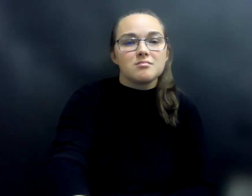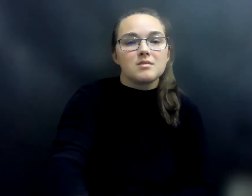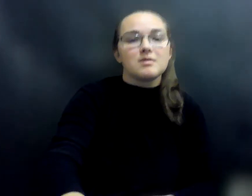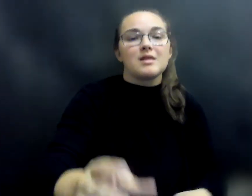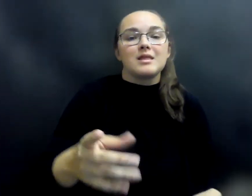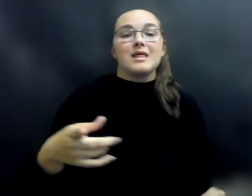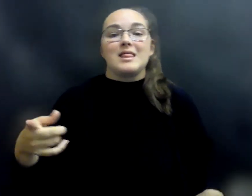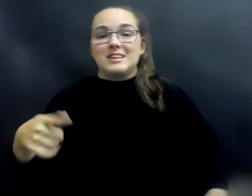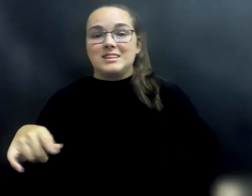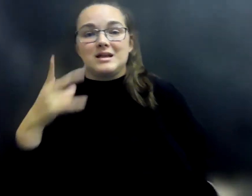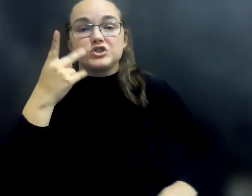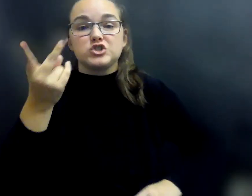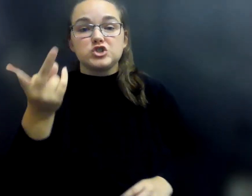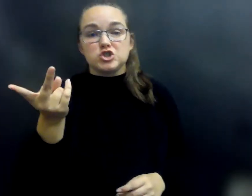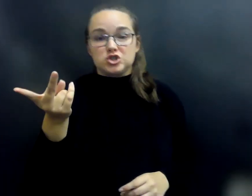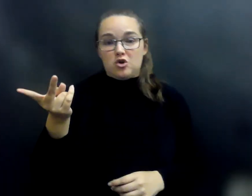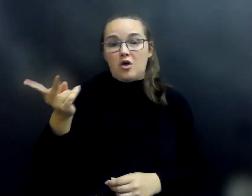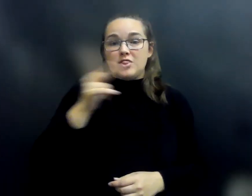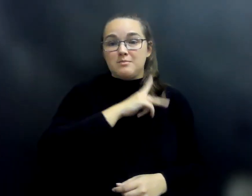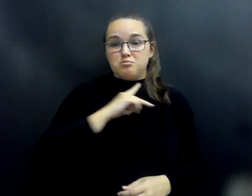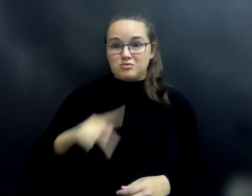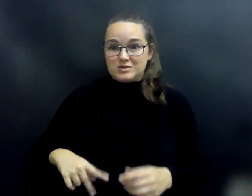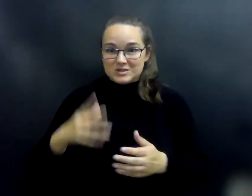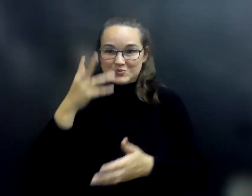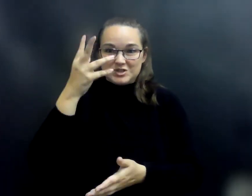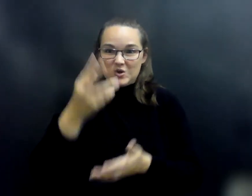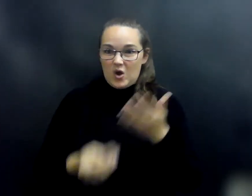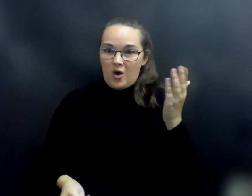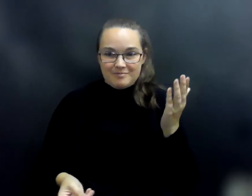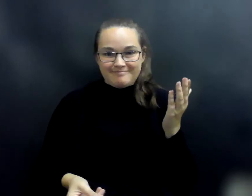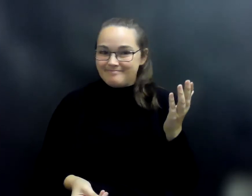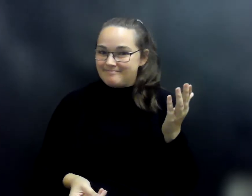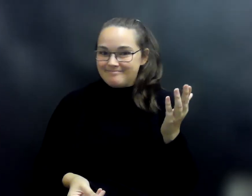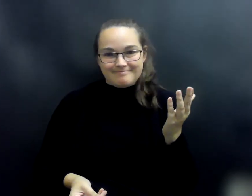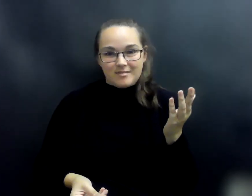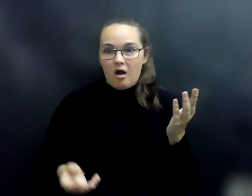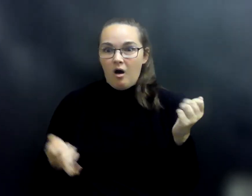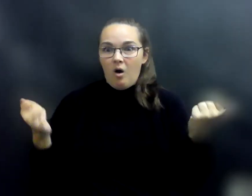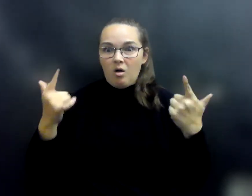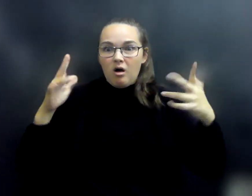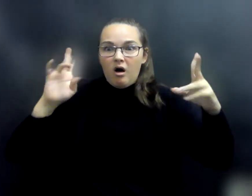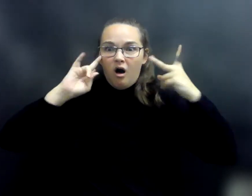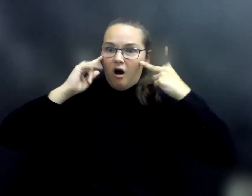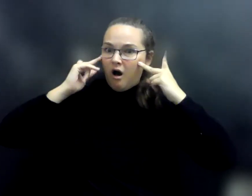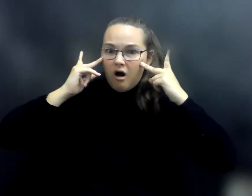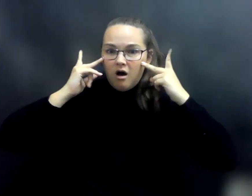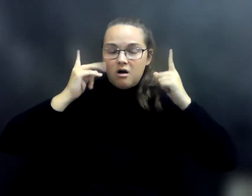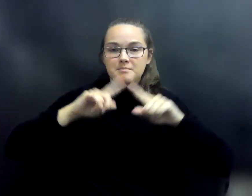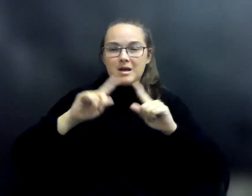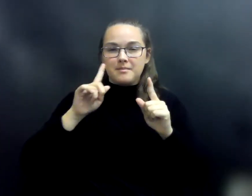and rise, they woke and saw that the princess was gone. All were alarmed, but piercing eyes looked